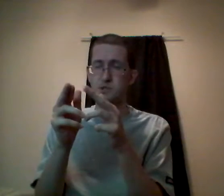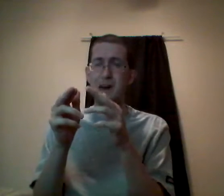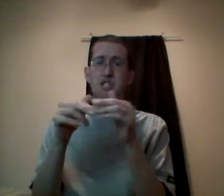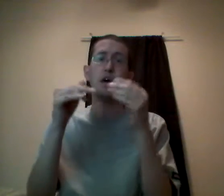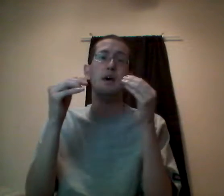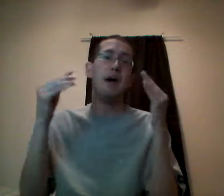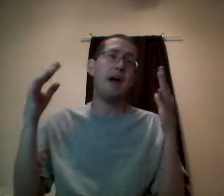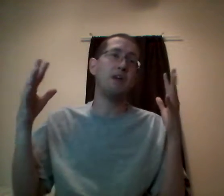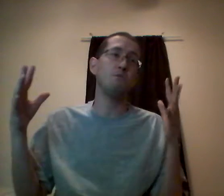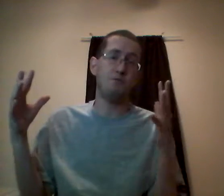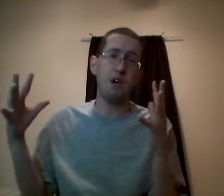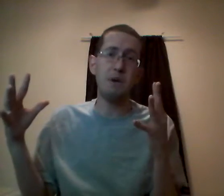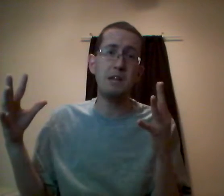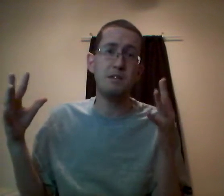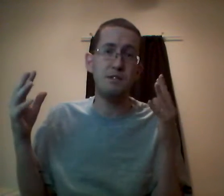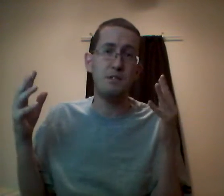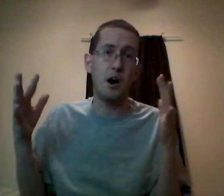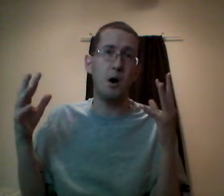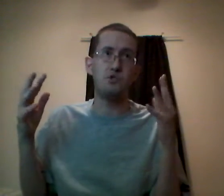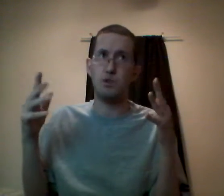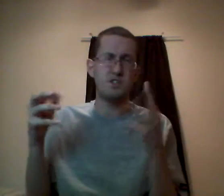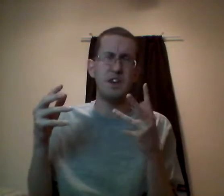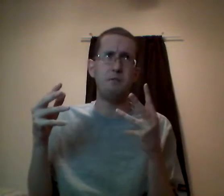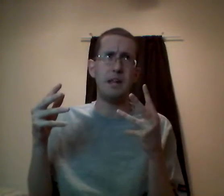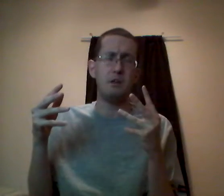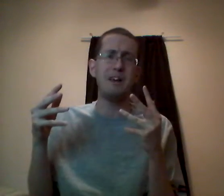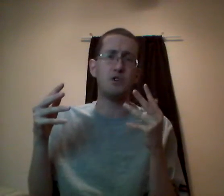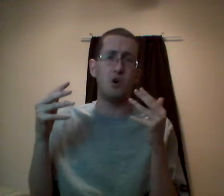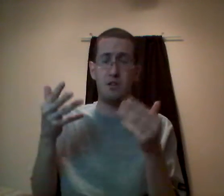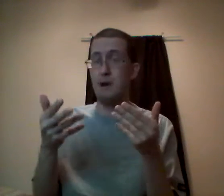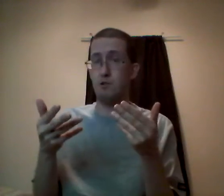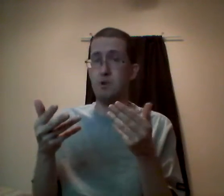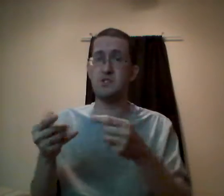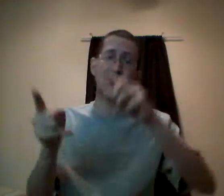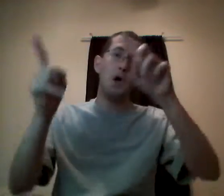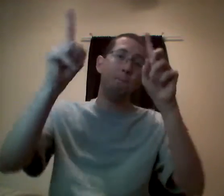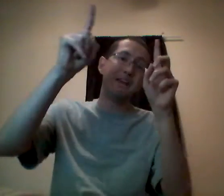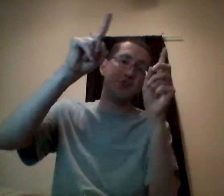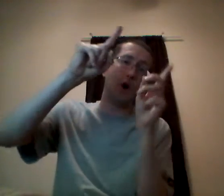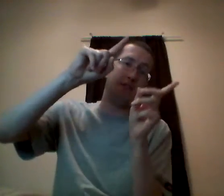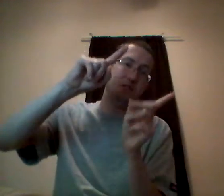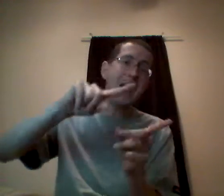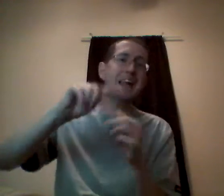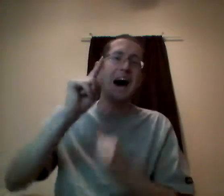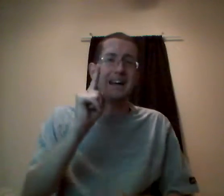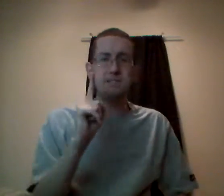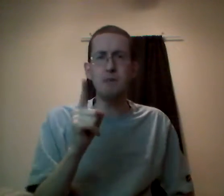is Magic and it was a fan-made seven-minute animation called Lullaby for a Princess based on that. I didn't